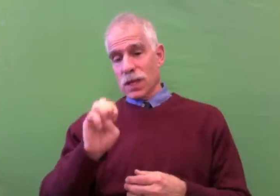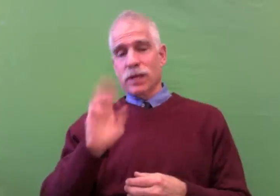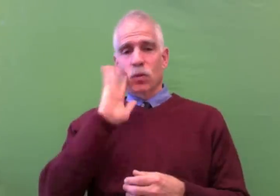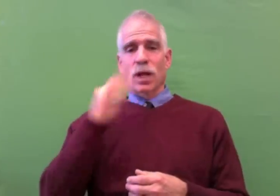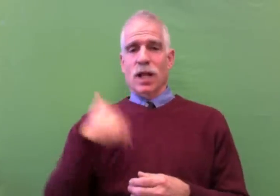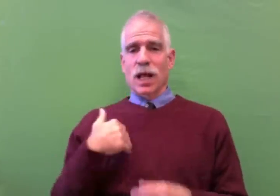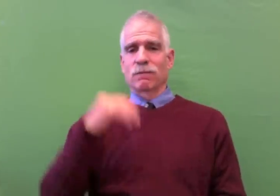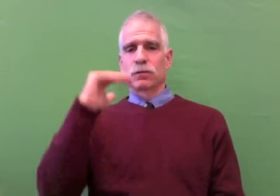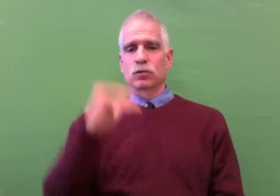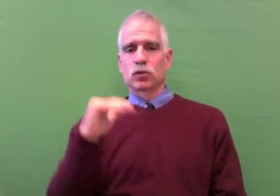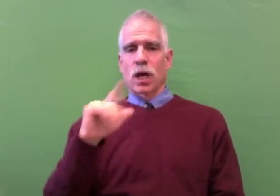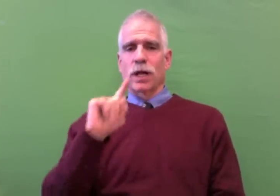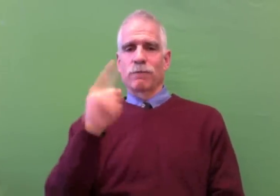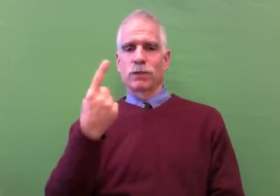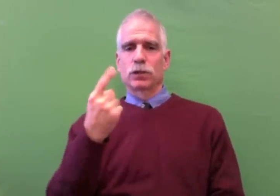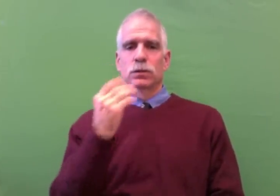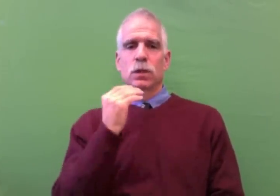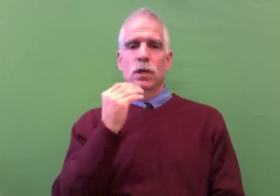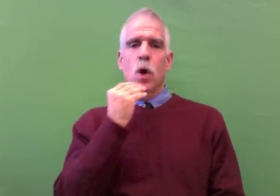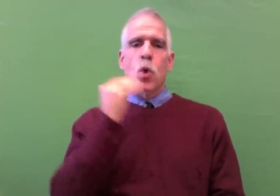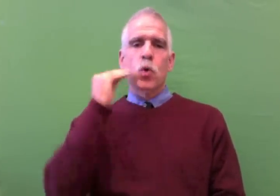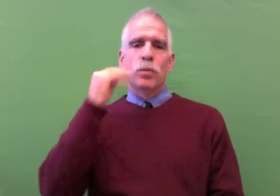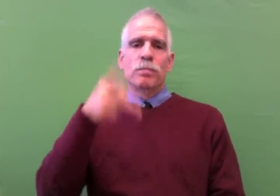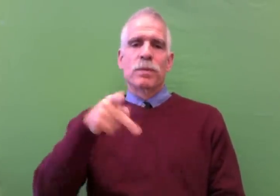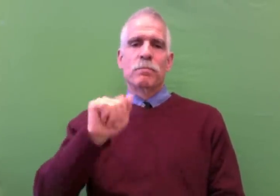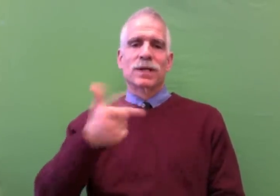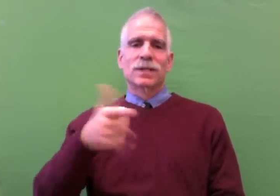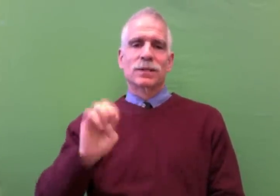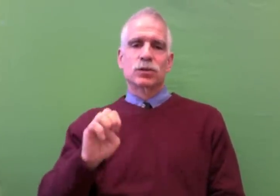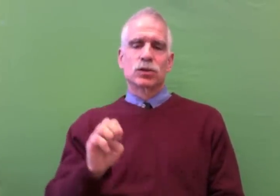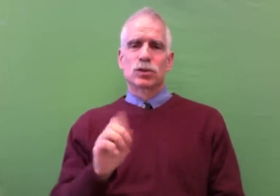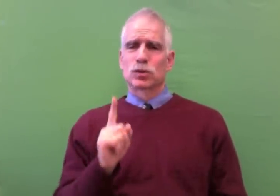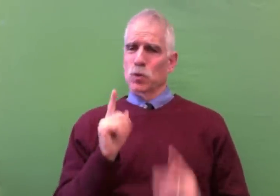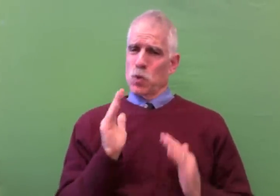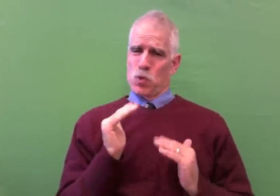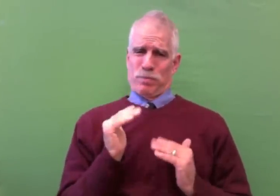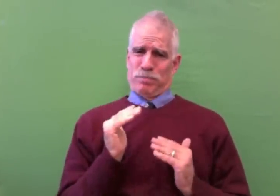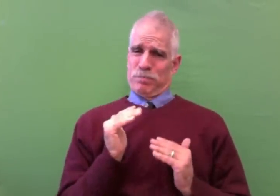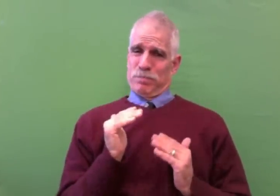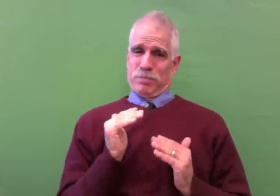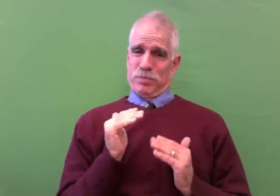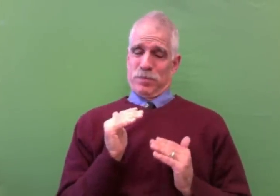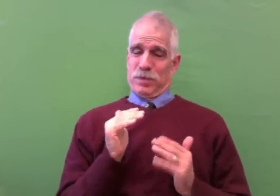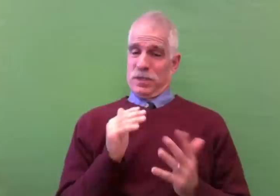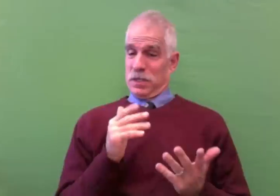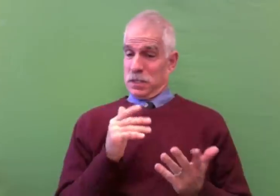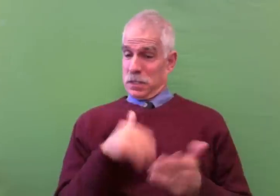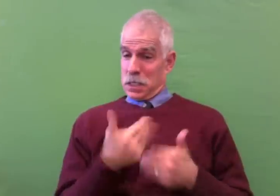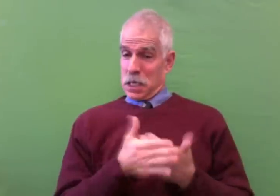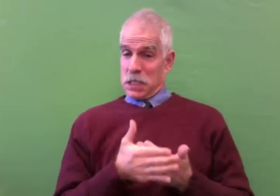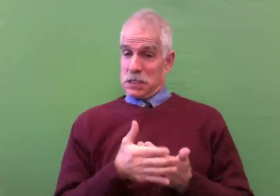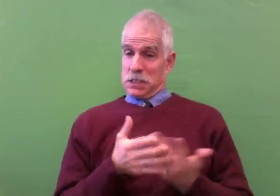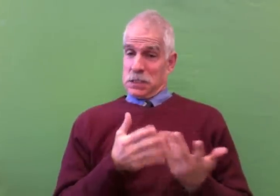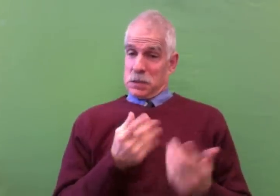Part of that website will have a Child First homepage. We're hoping